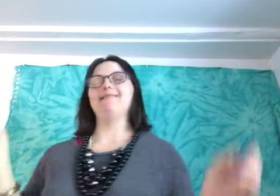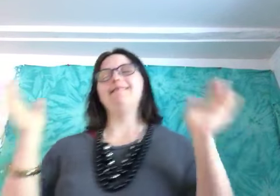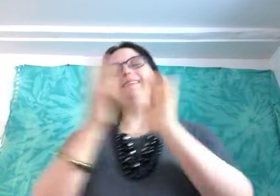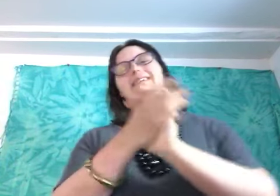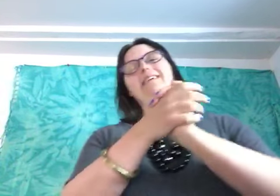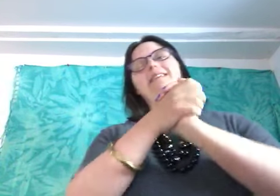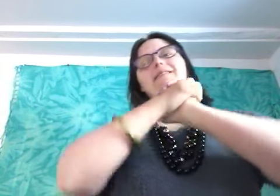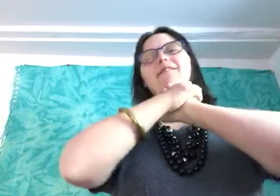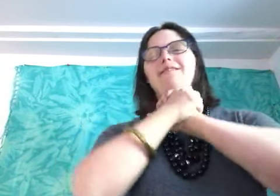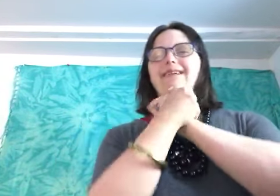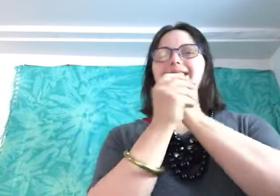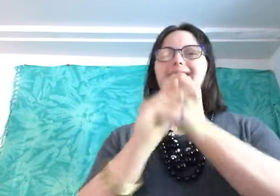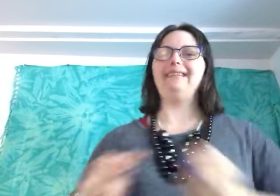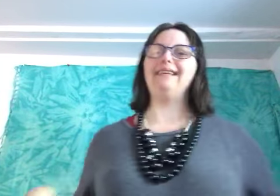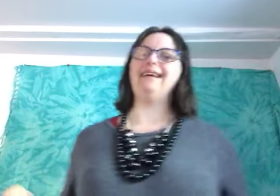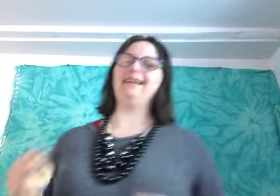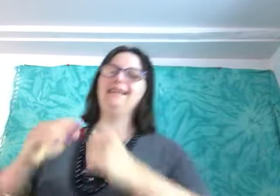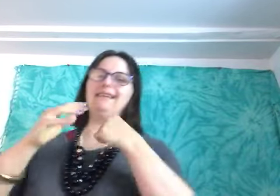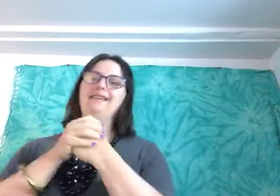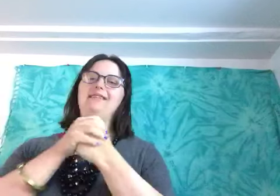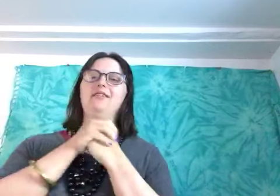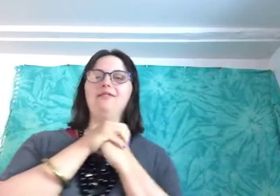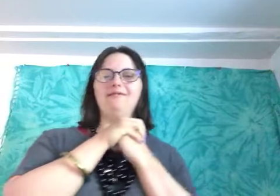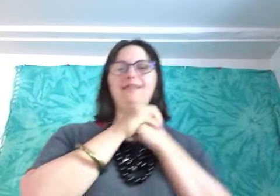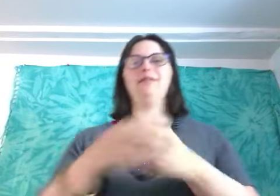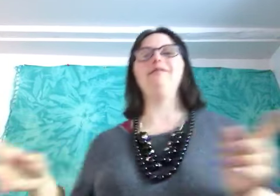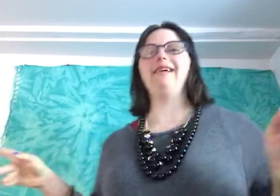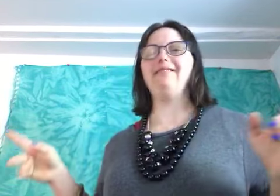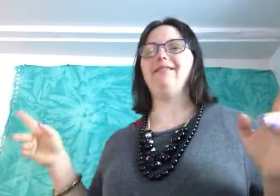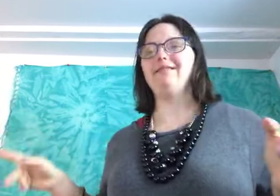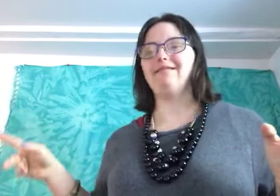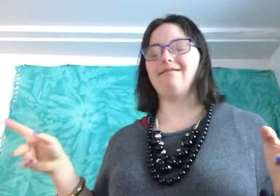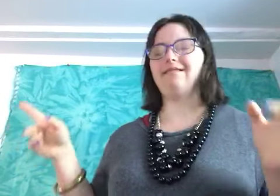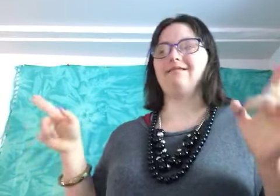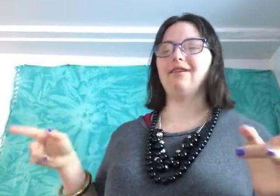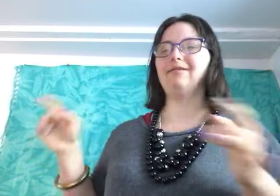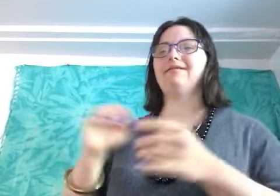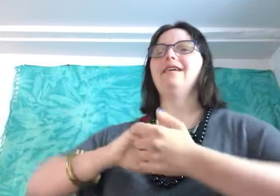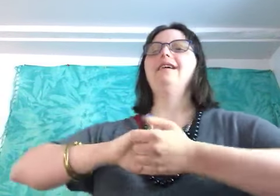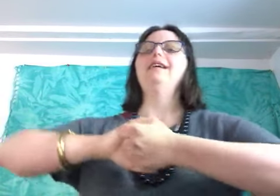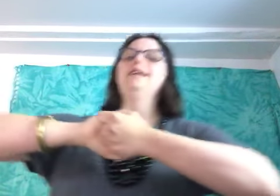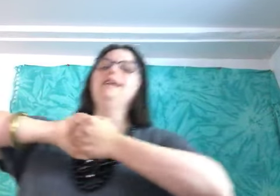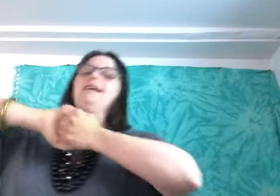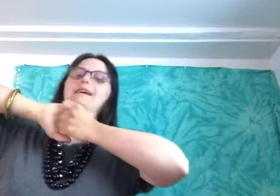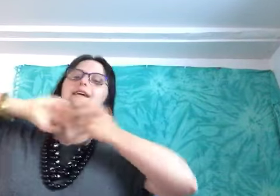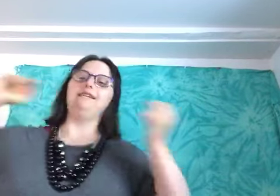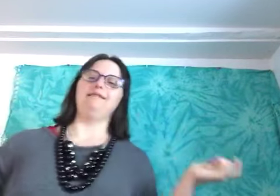the first thing that you need to know about getting views as subscribers is